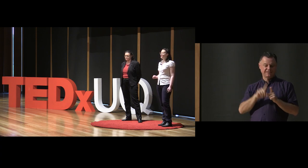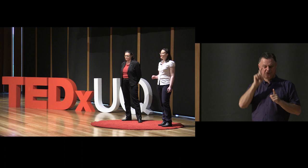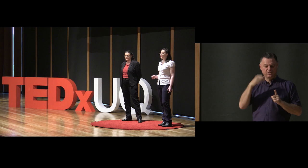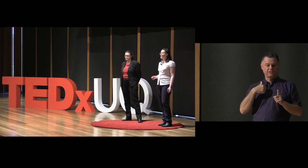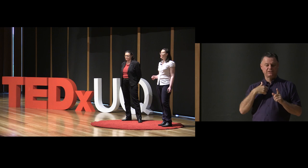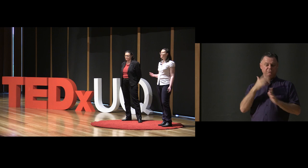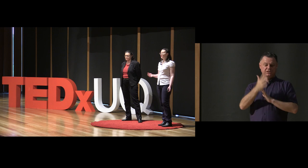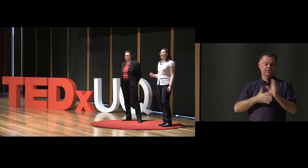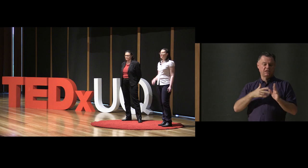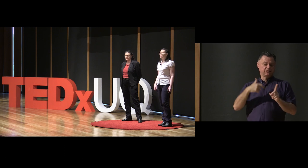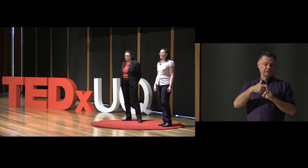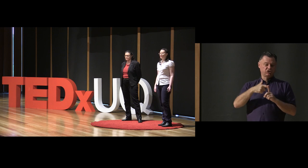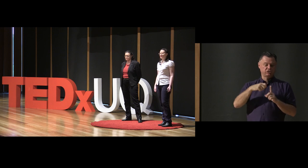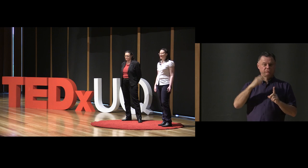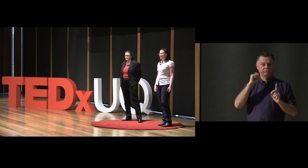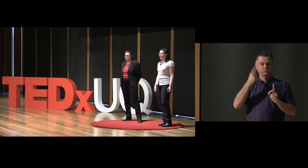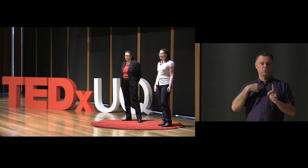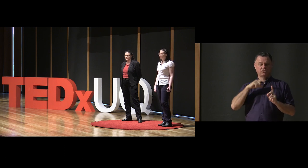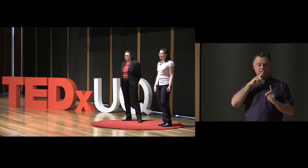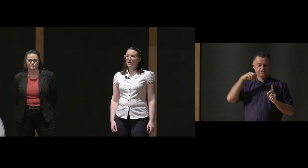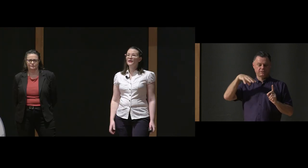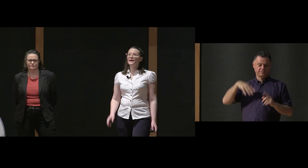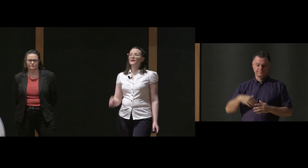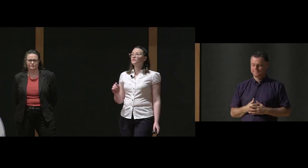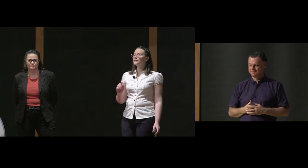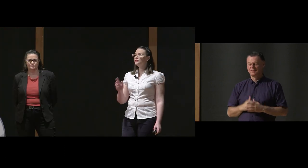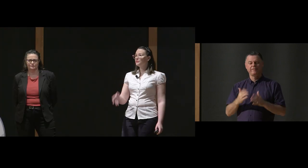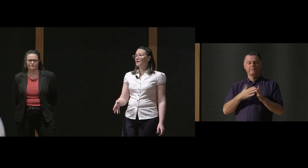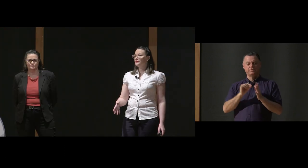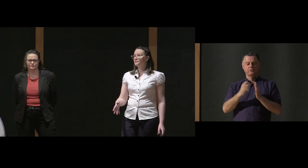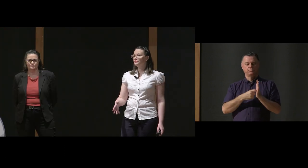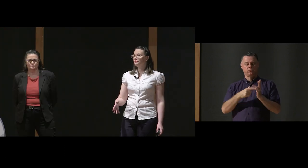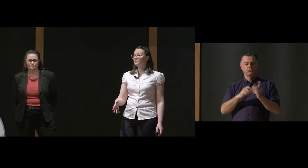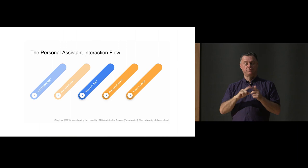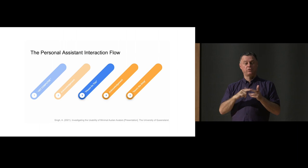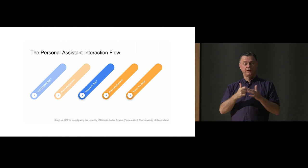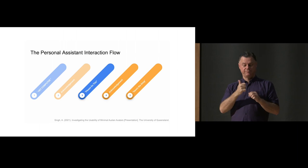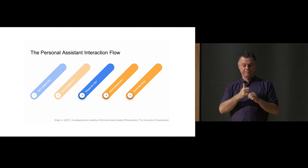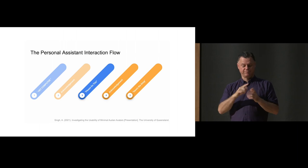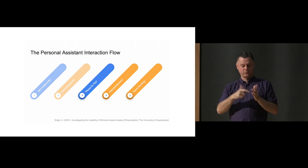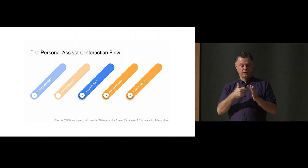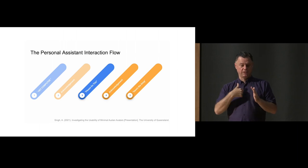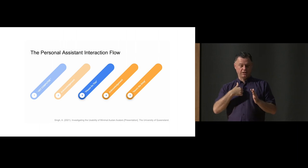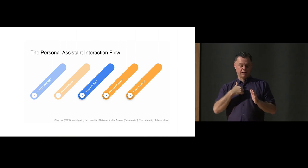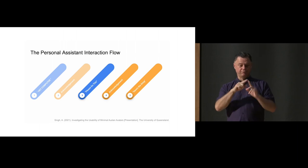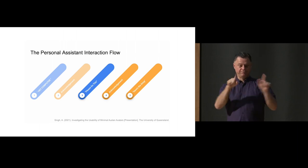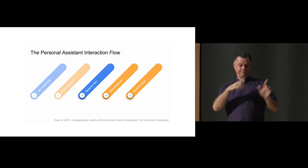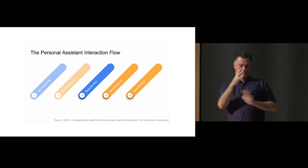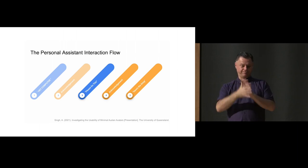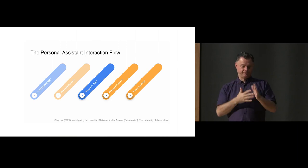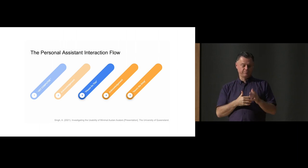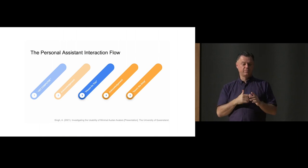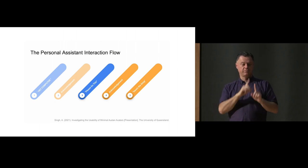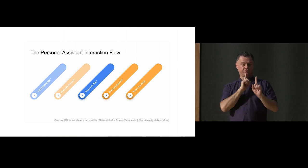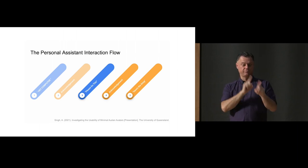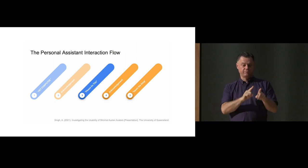to get away with the same thing in this first prototype. Okay. You've signed your command. The device has processed